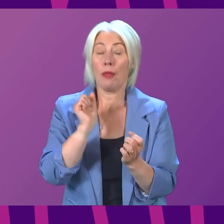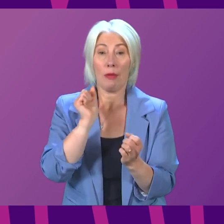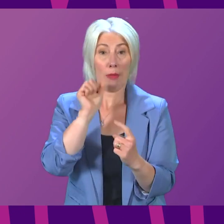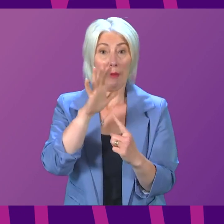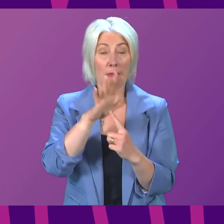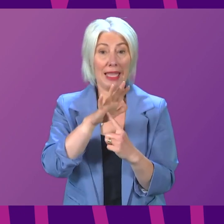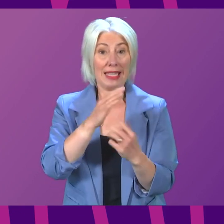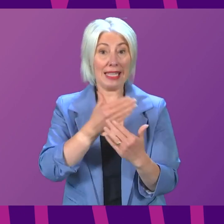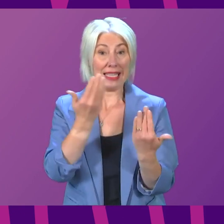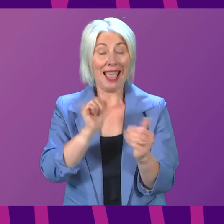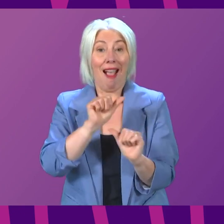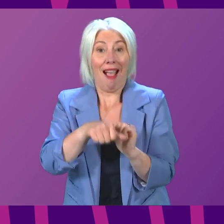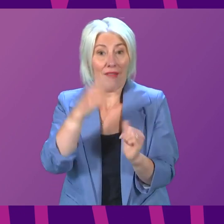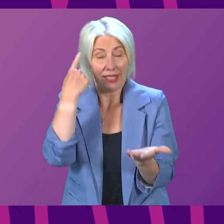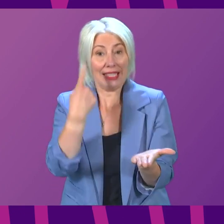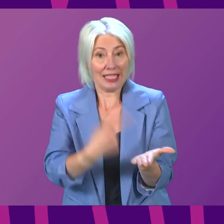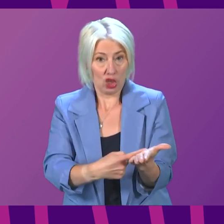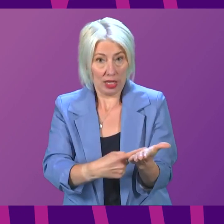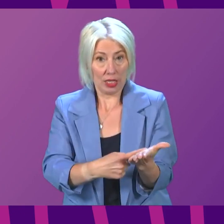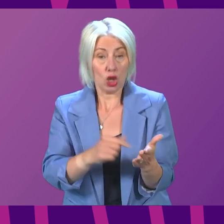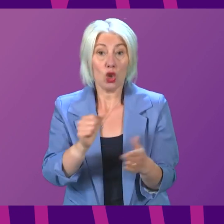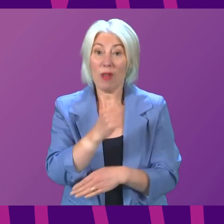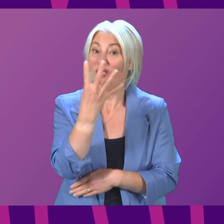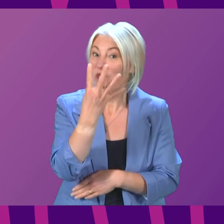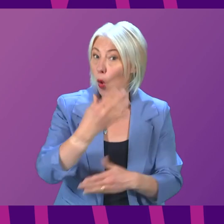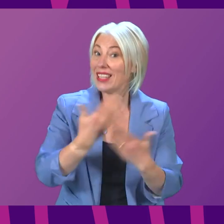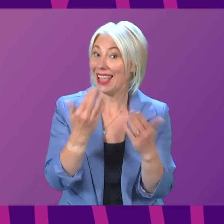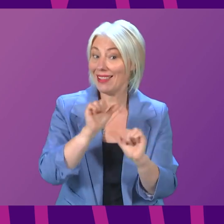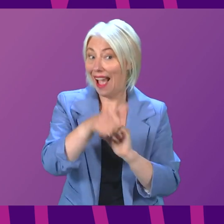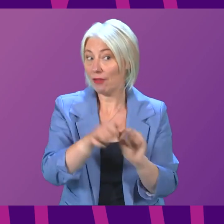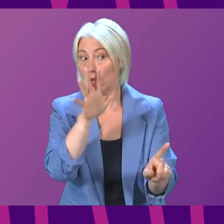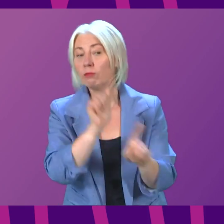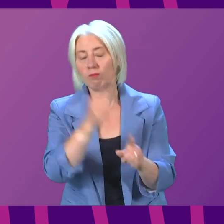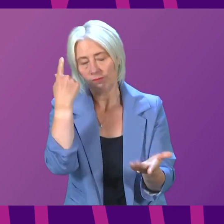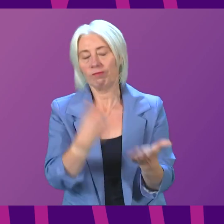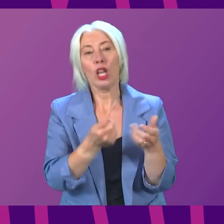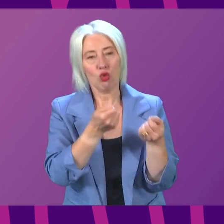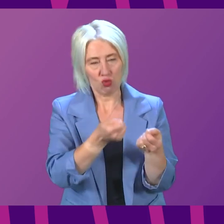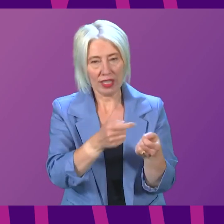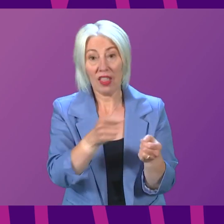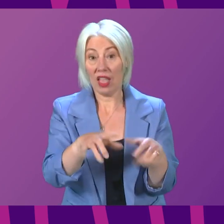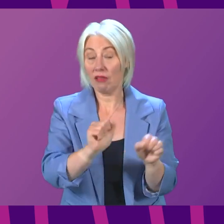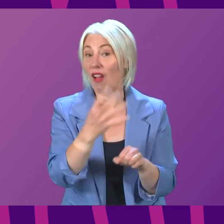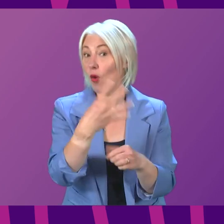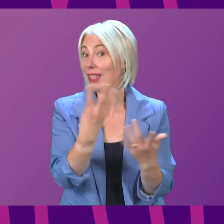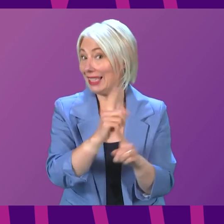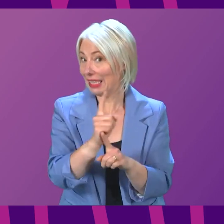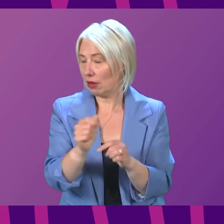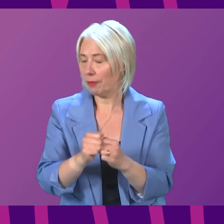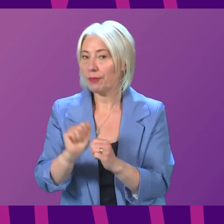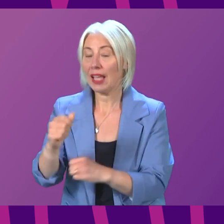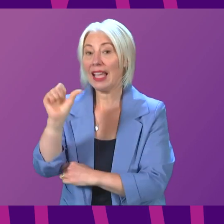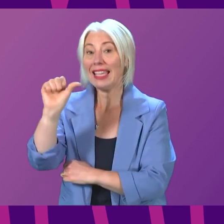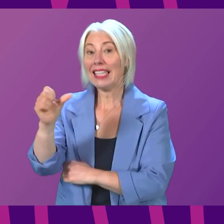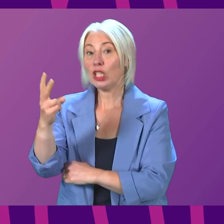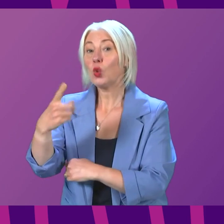starting after a decision to treat has been taken is four days. In terms of the 62-day pathway, that target